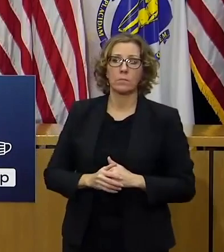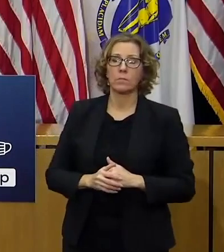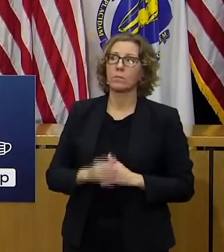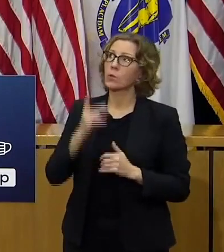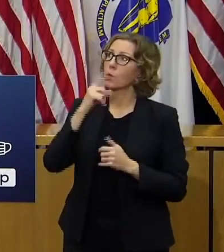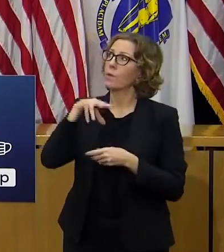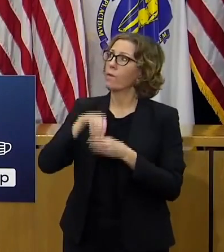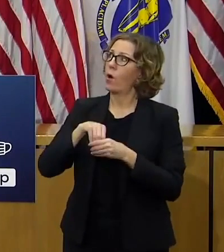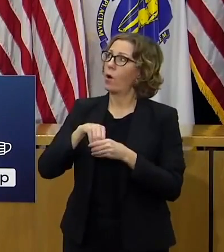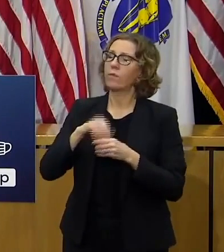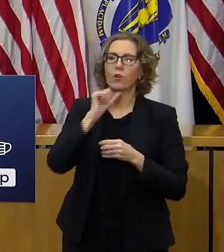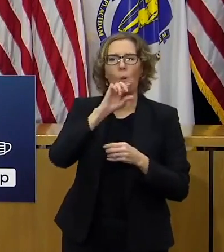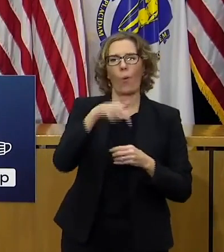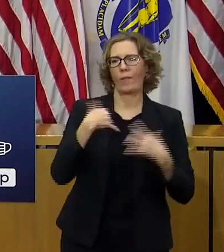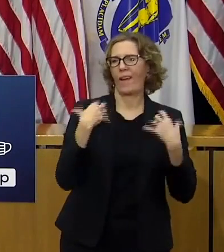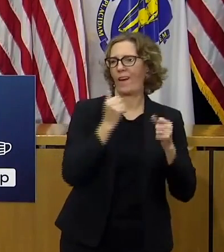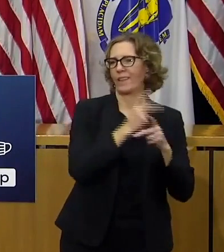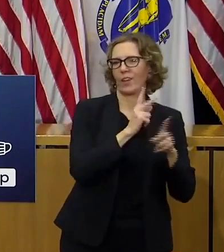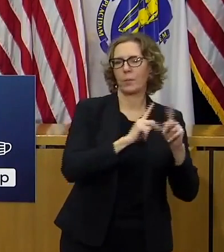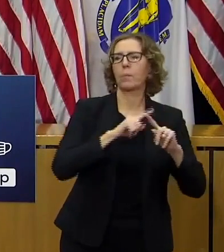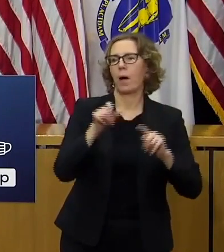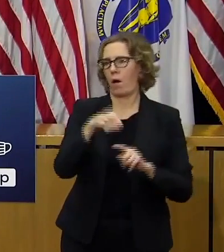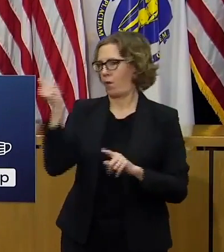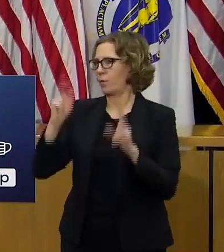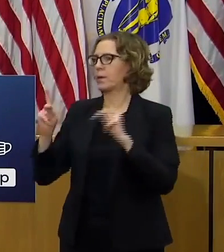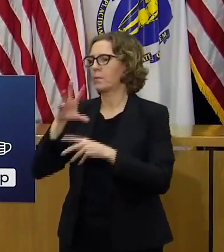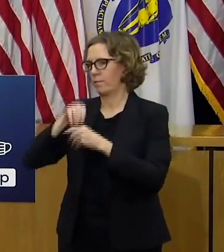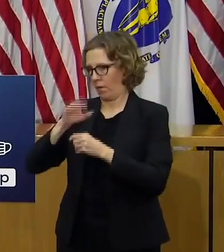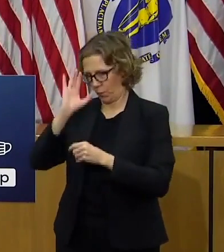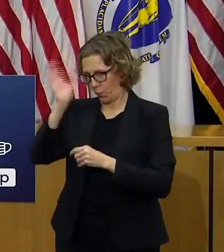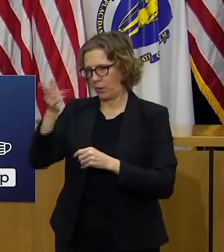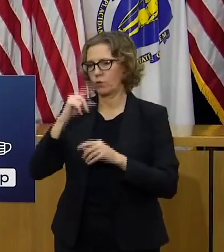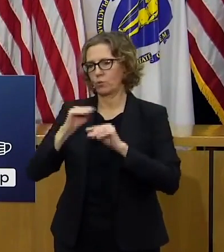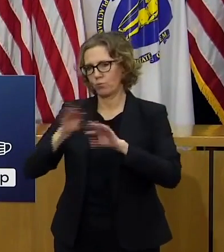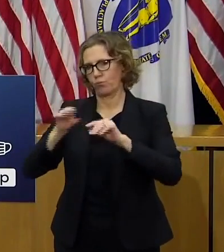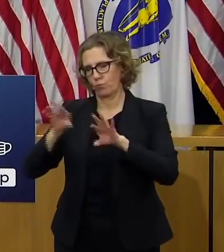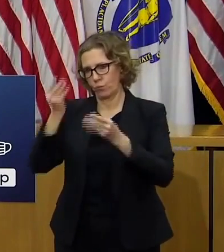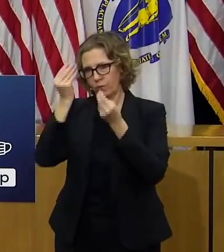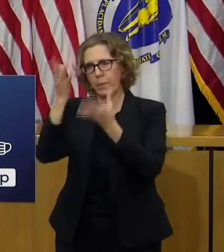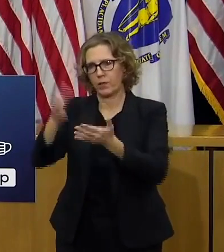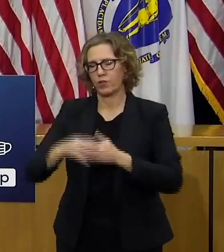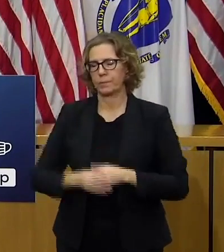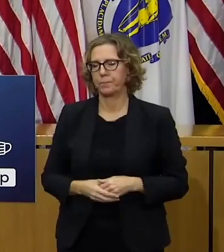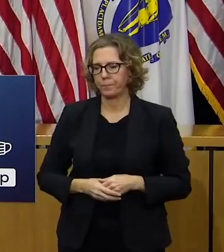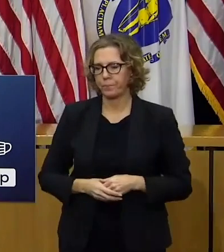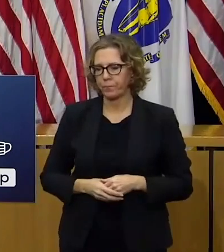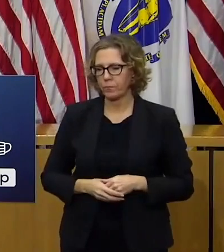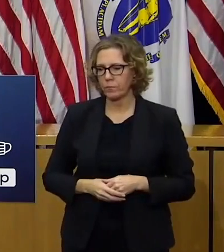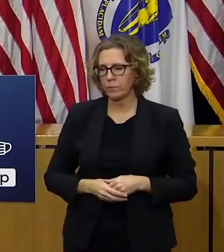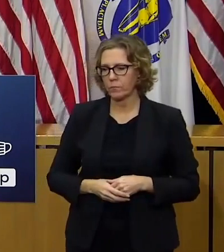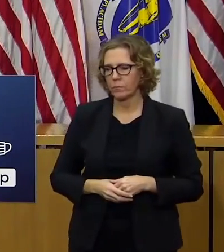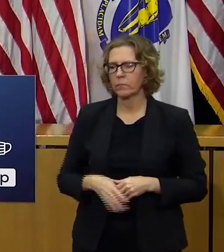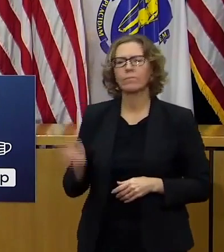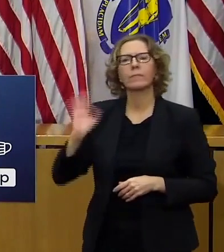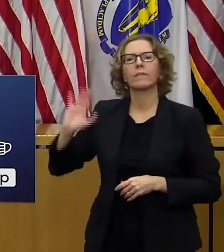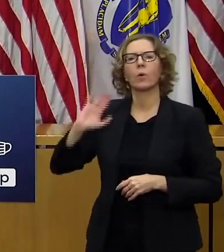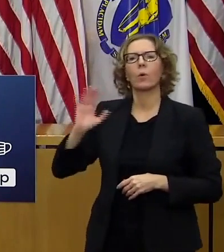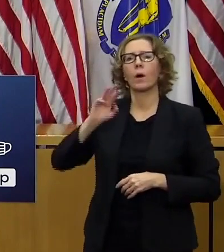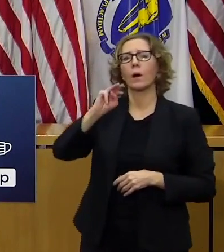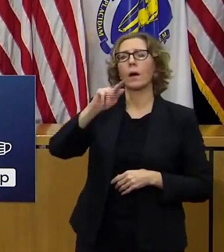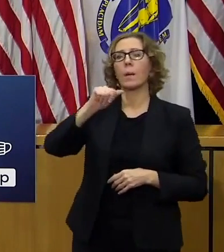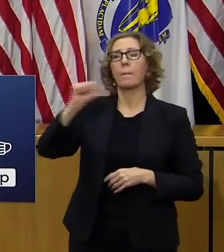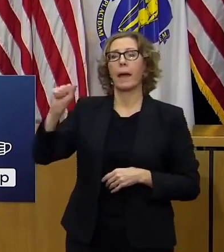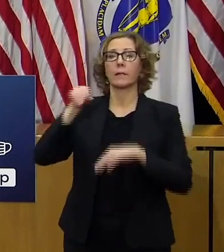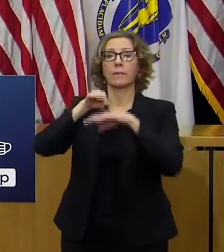inside the health care community but also others if you look at the the group that was part of the um massachusetts advisory